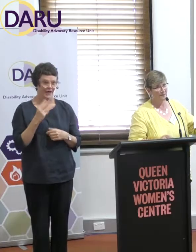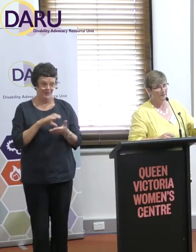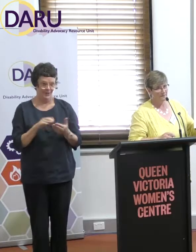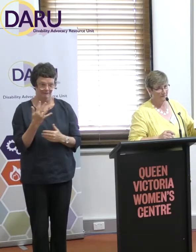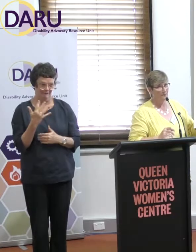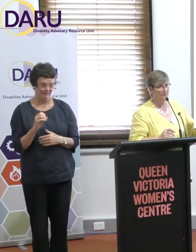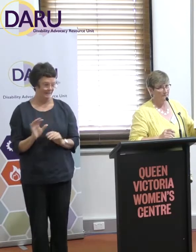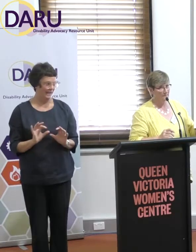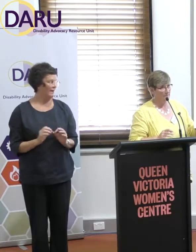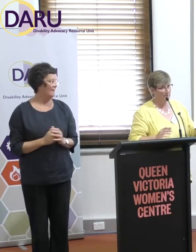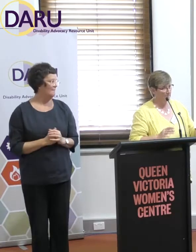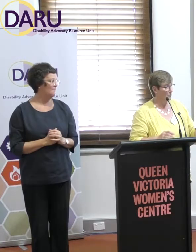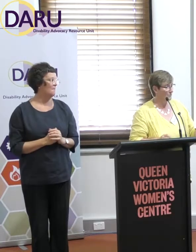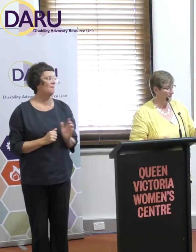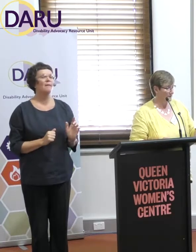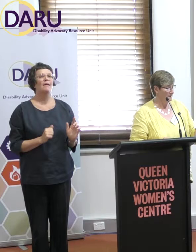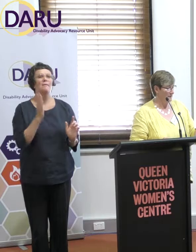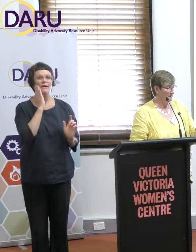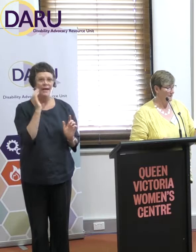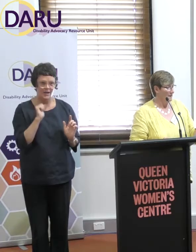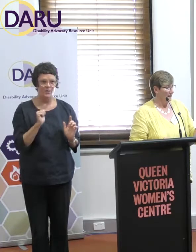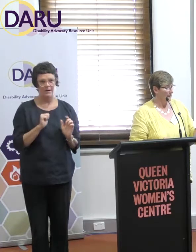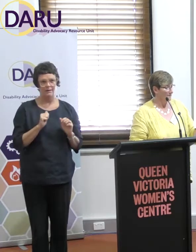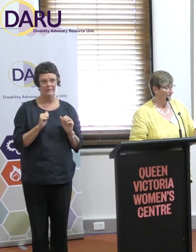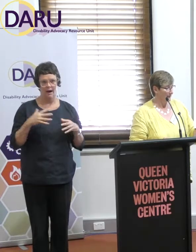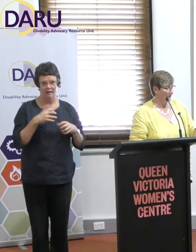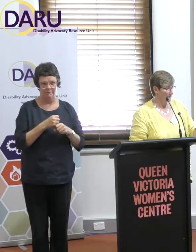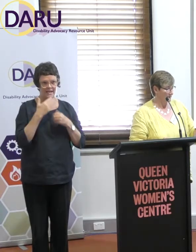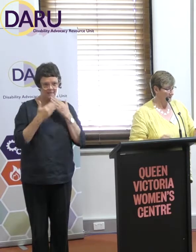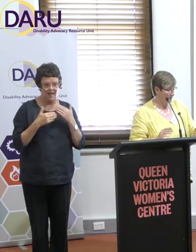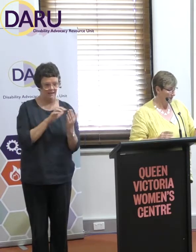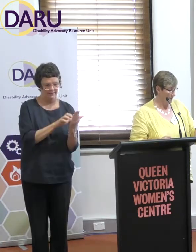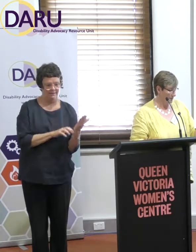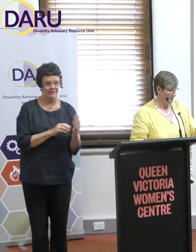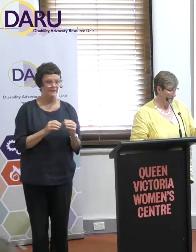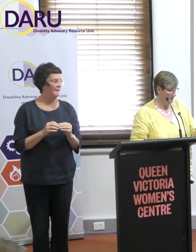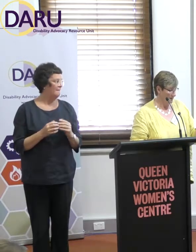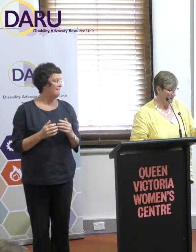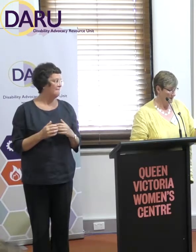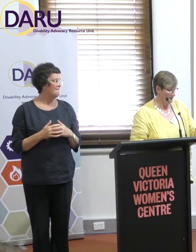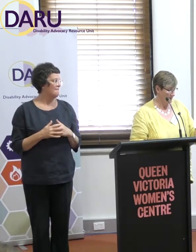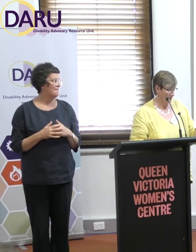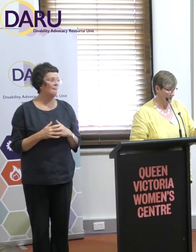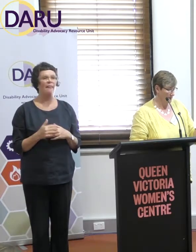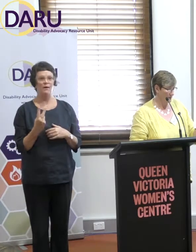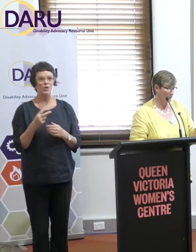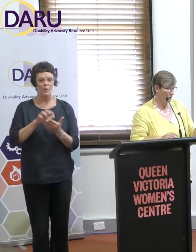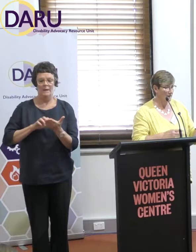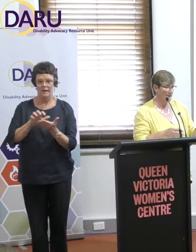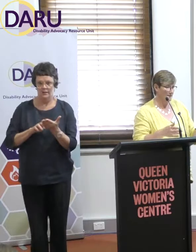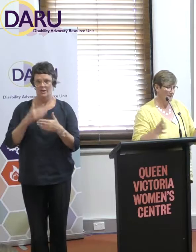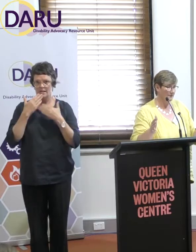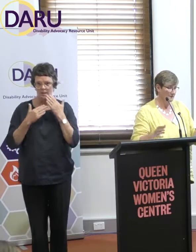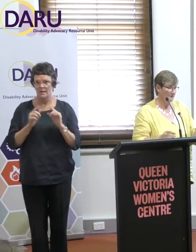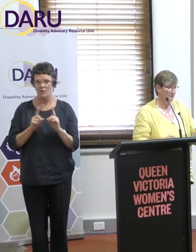summary has far, a lot, you know, more in depth about describing what a cost-benefit analysis does, and